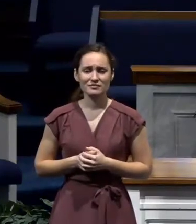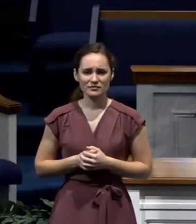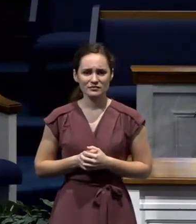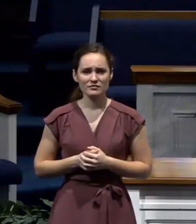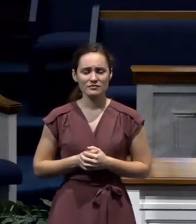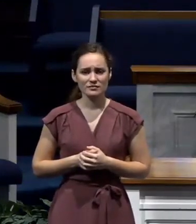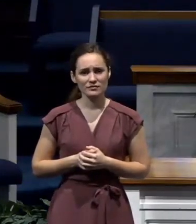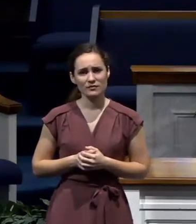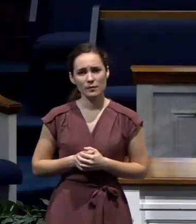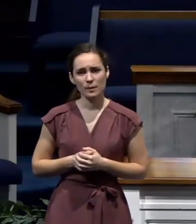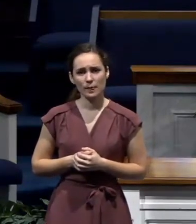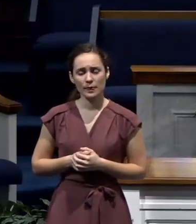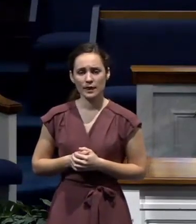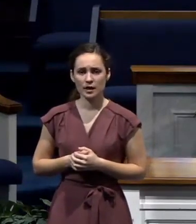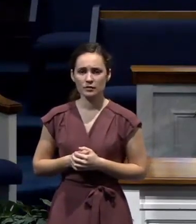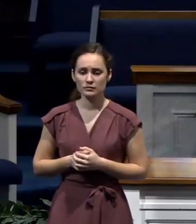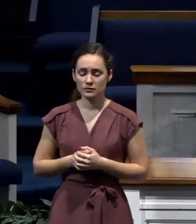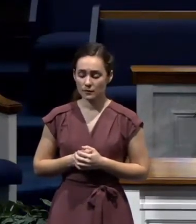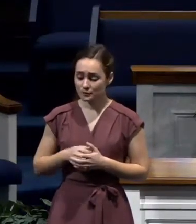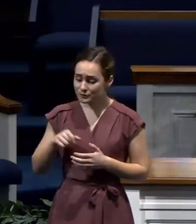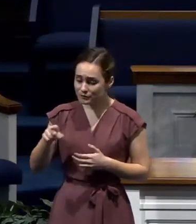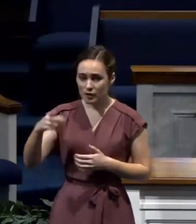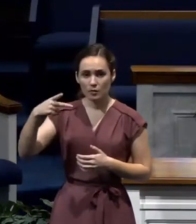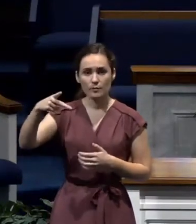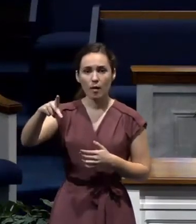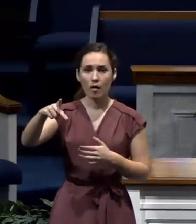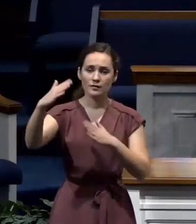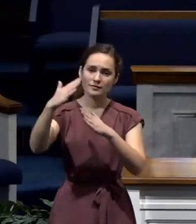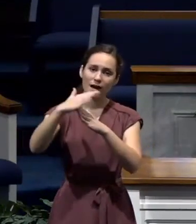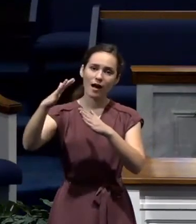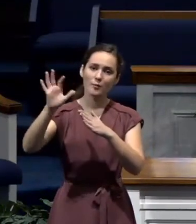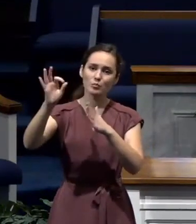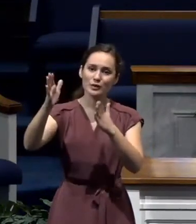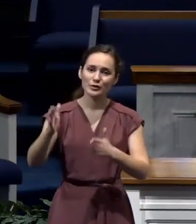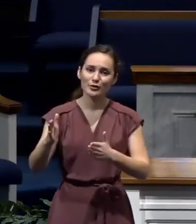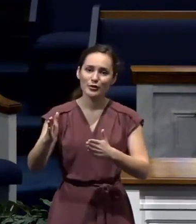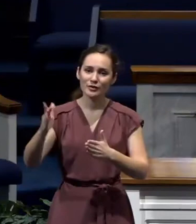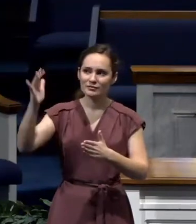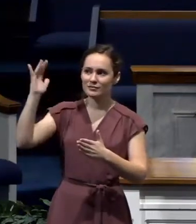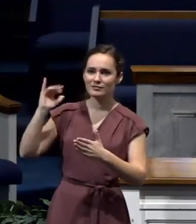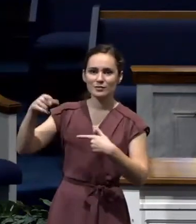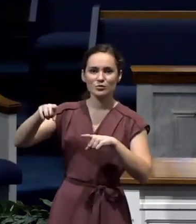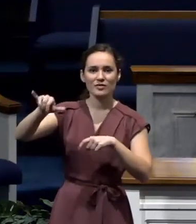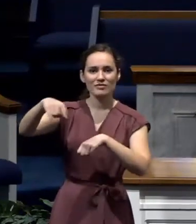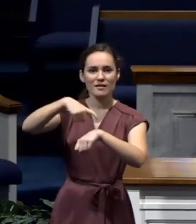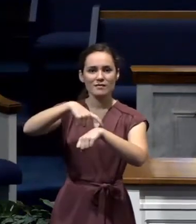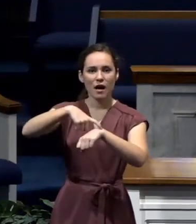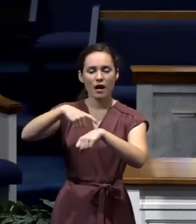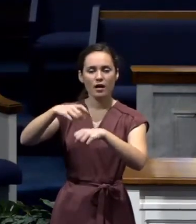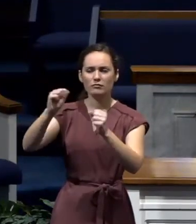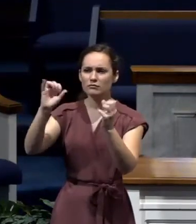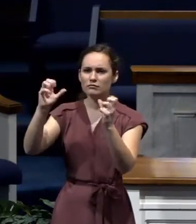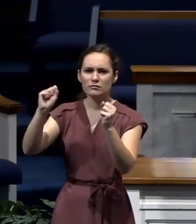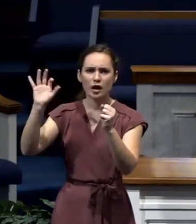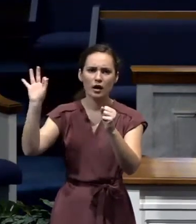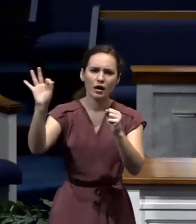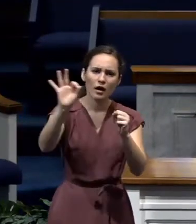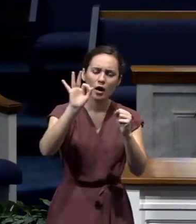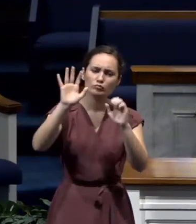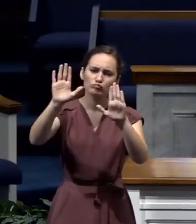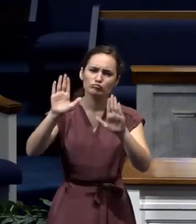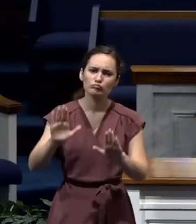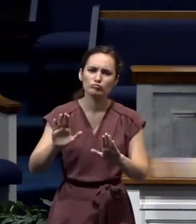take the greatest living preacher at that time and allow him to be put under bonds?